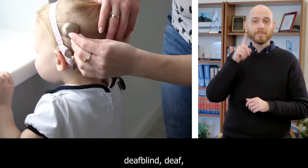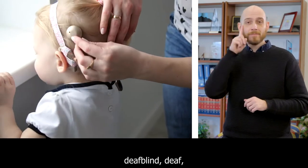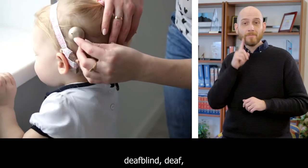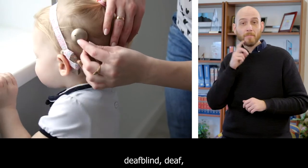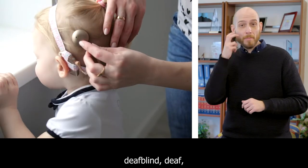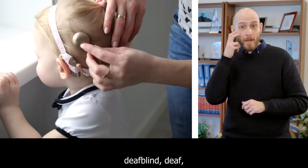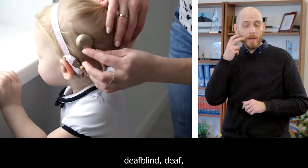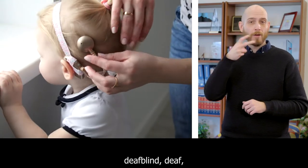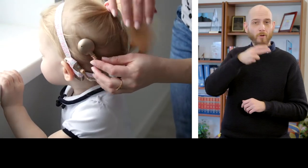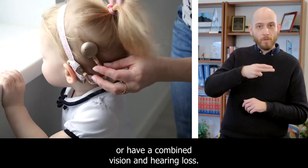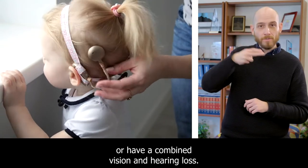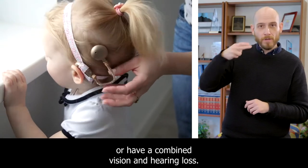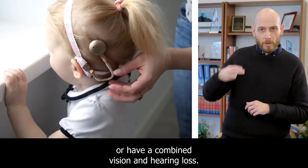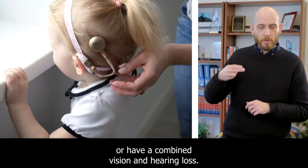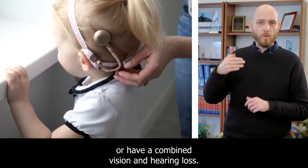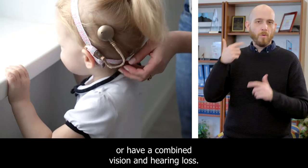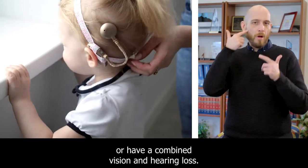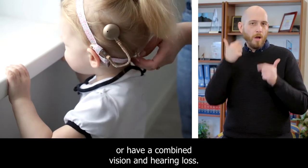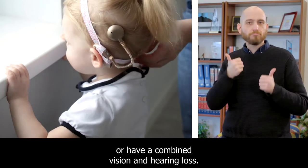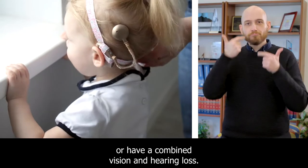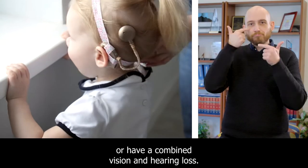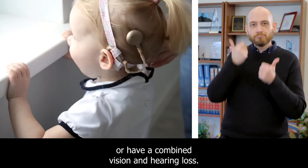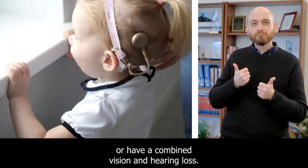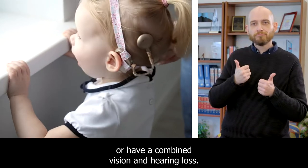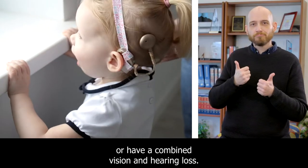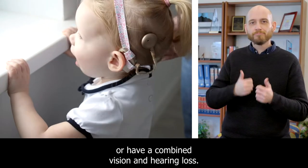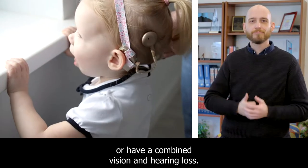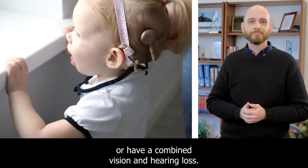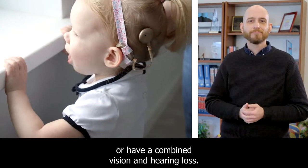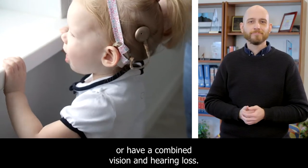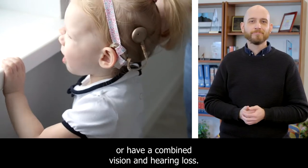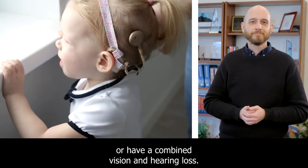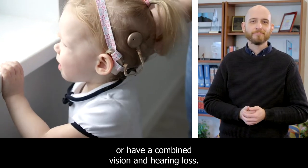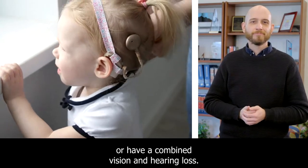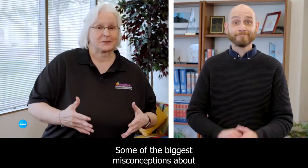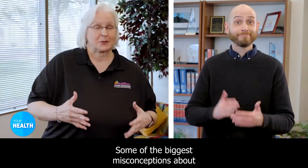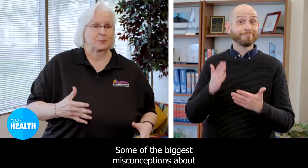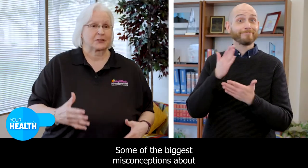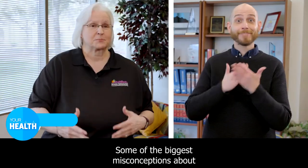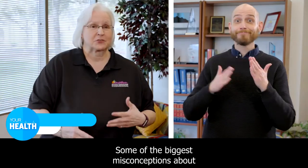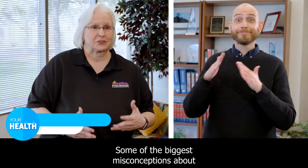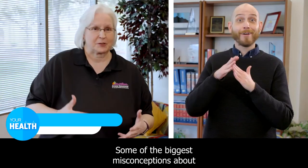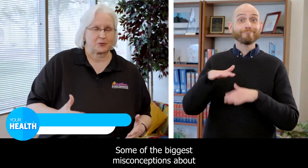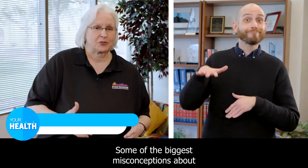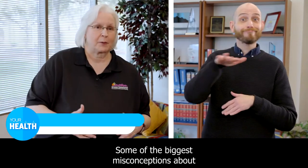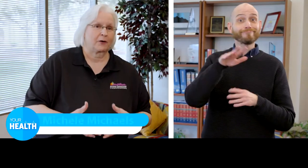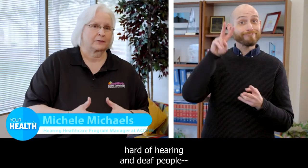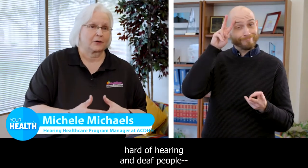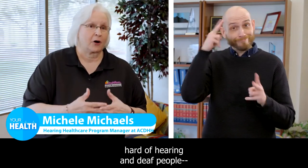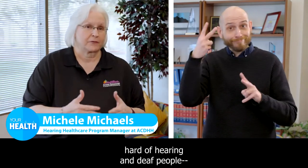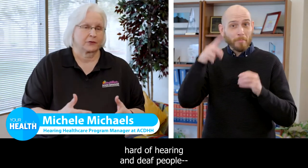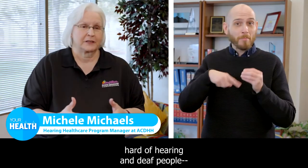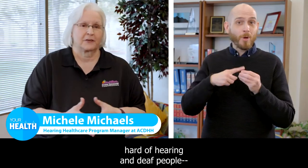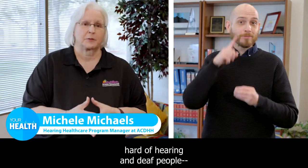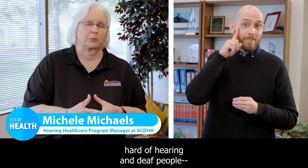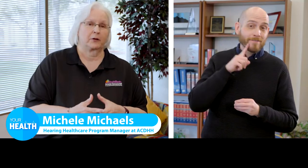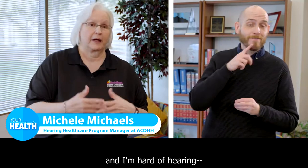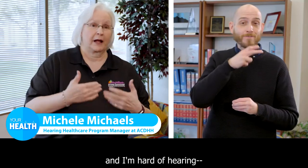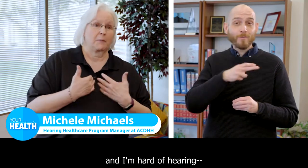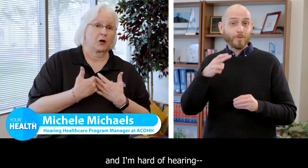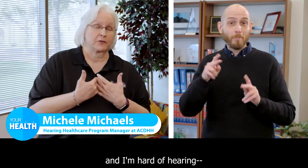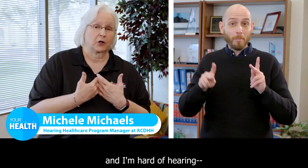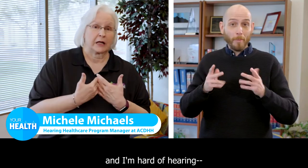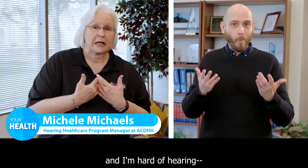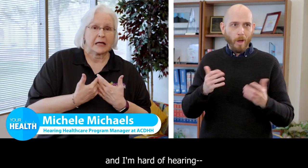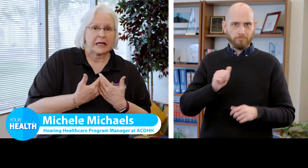deaf-blind, deaf, or have a combined vision and hearing loss. Some of the biggest misconceptions about hard of hearing in deaf people,